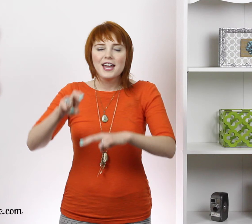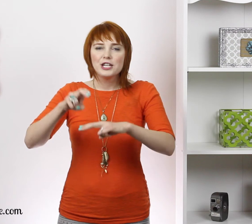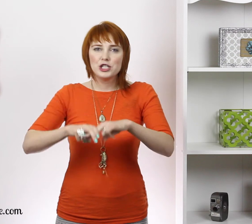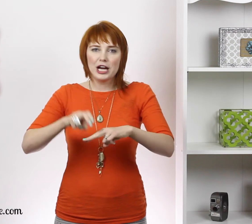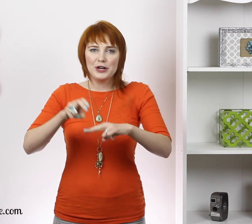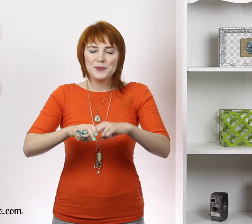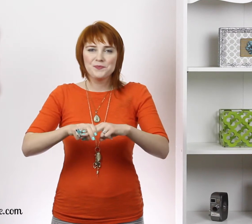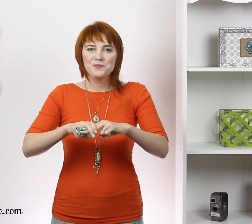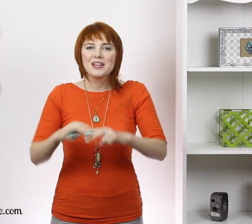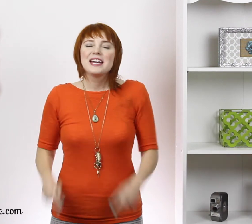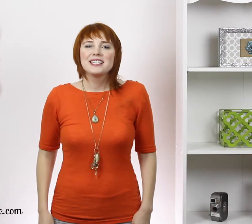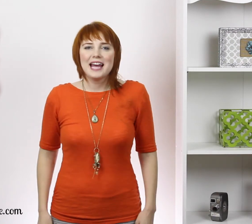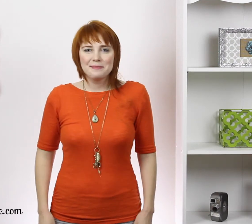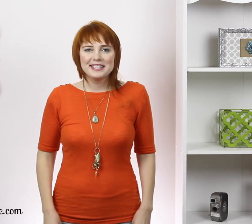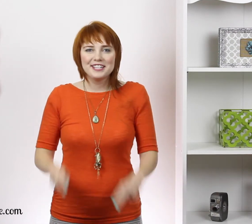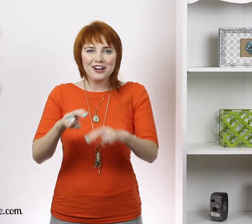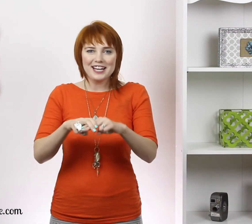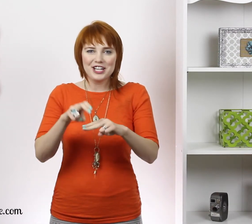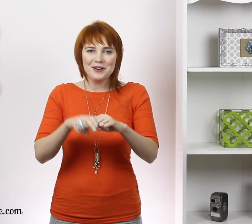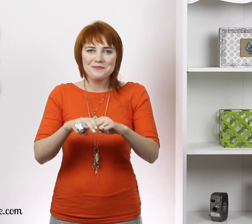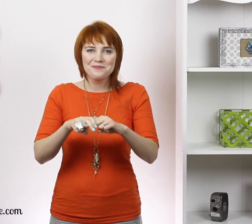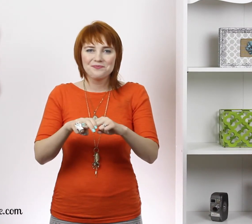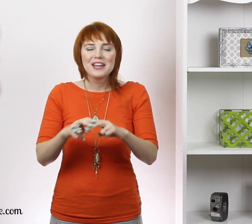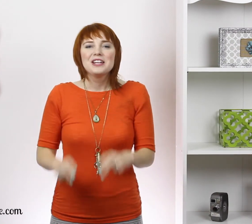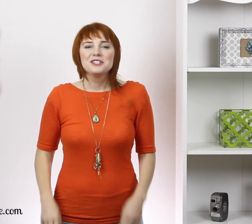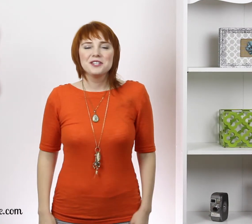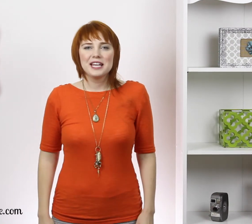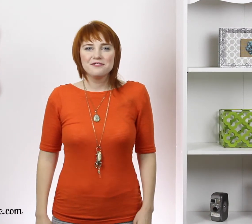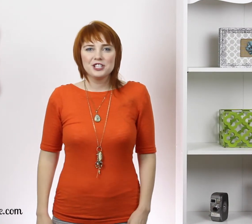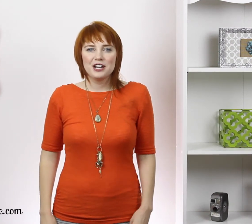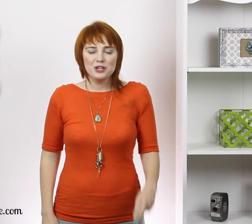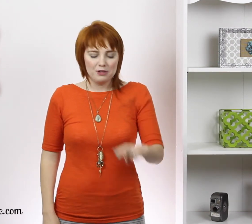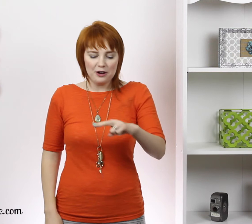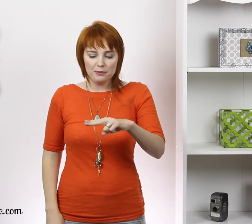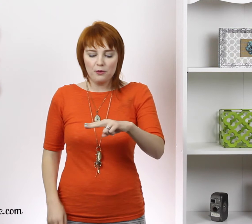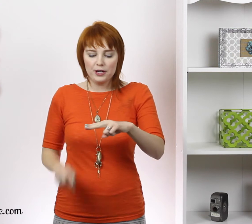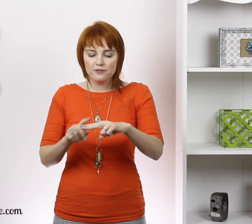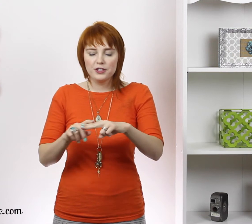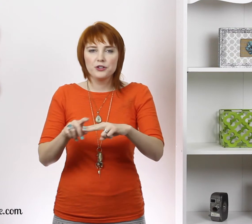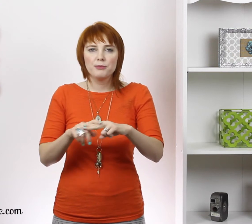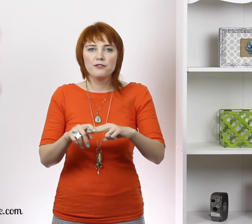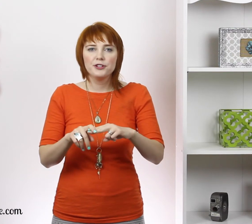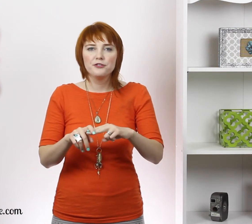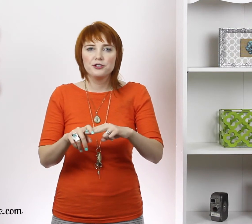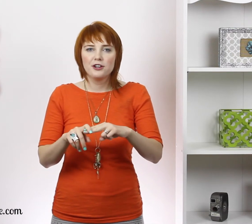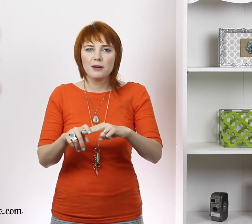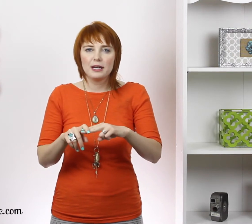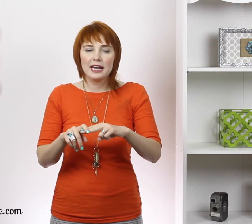chair it's time to sit in your high chair to do the sign for chair you put out your pointer finger in your middle finger of your non-dominant